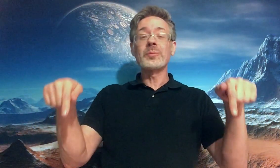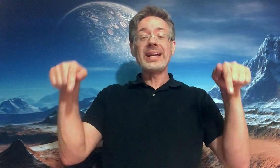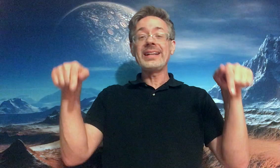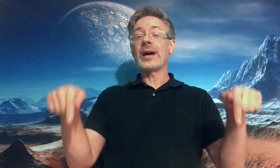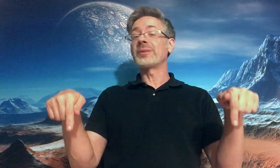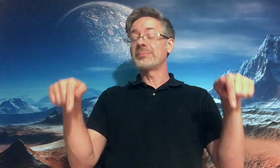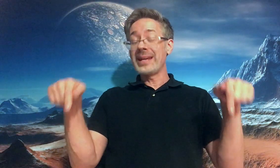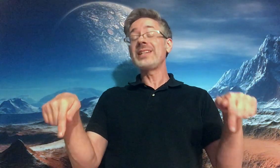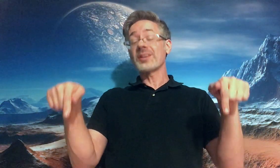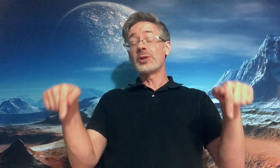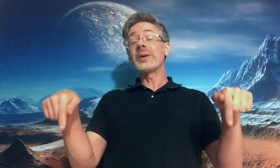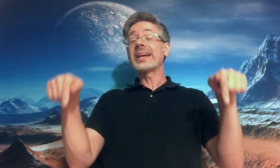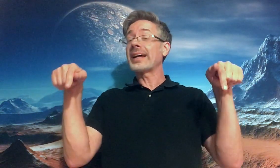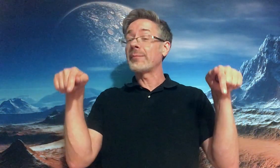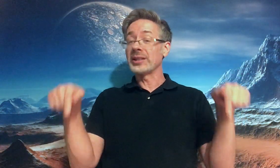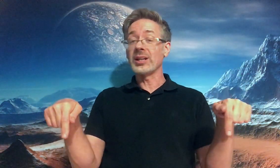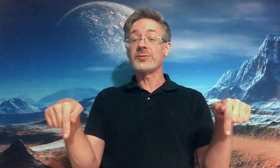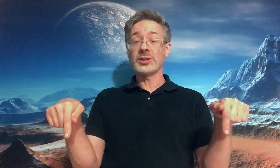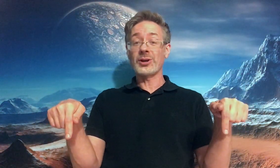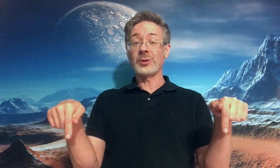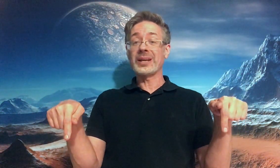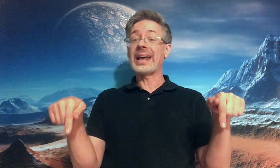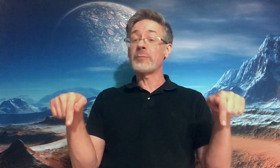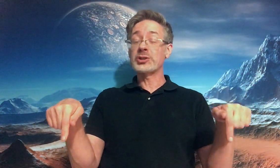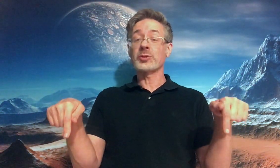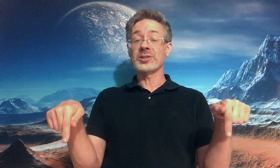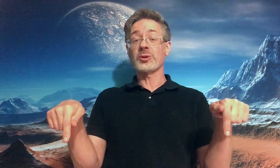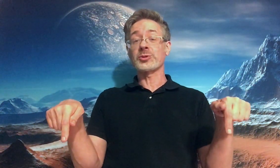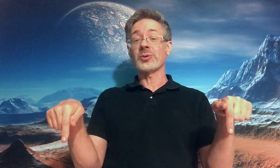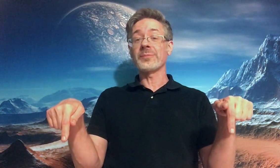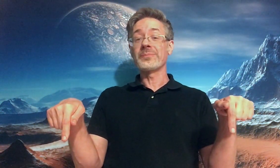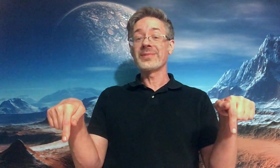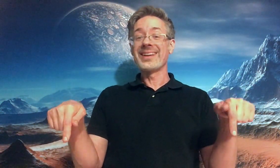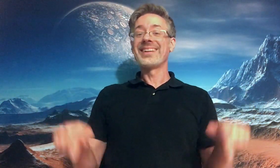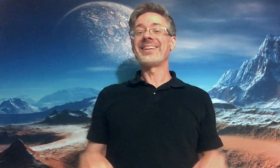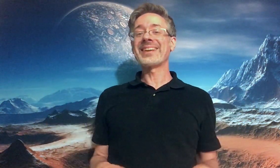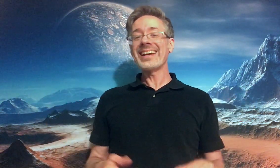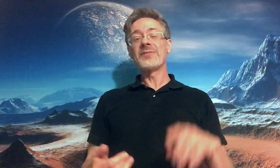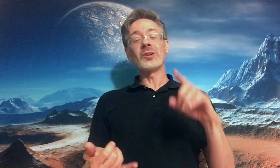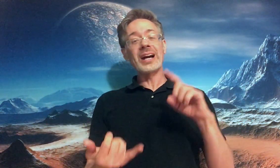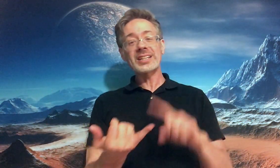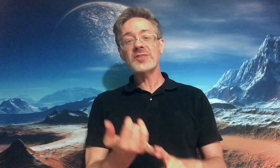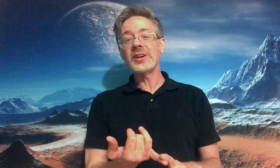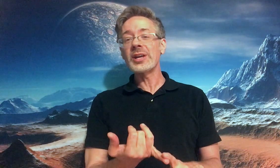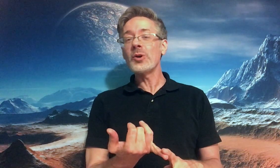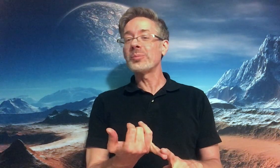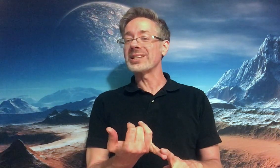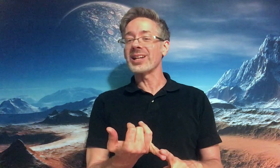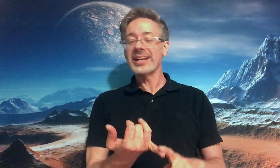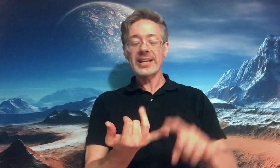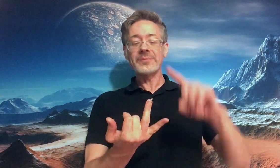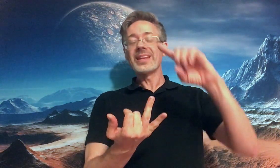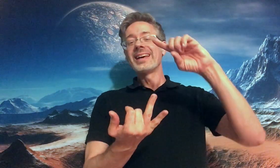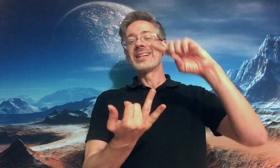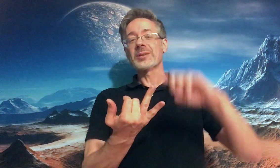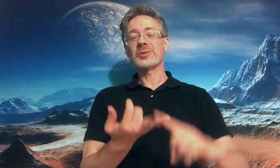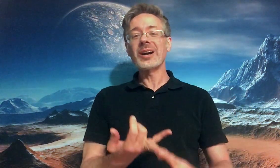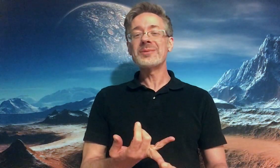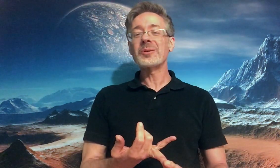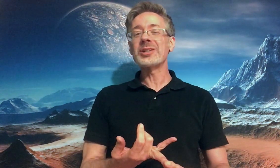means of doing it, I would love to know and what your results were. Okay? If you like this video, please like it. Subscribe to our